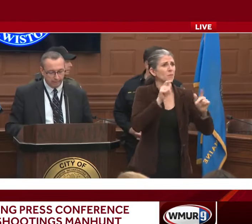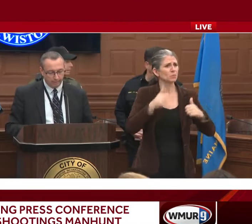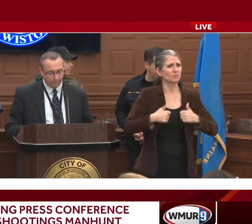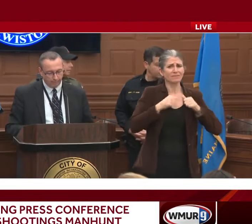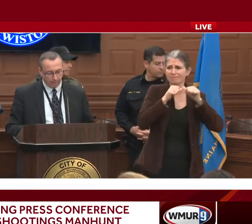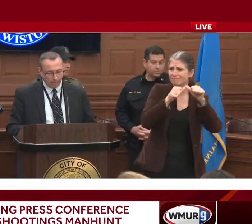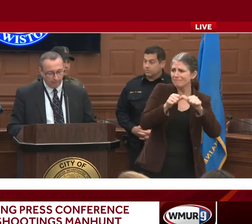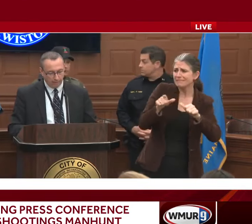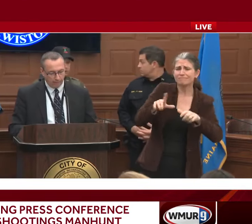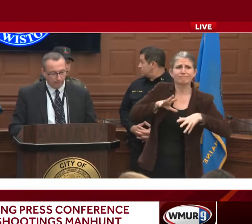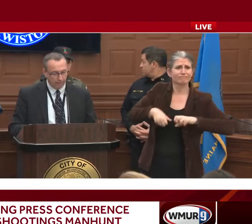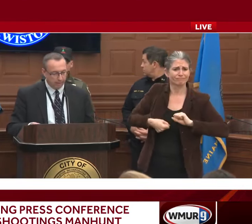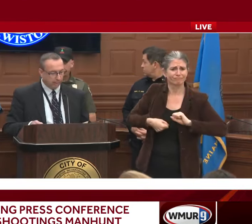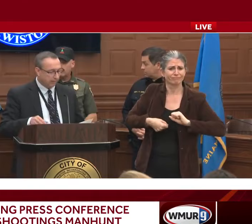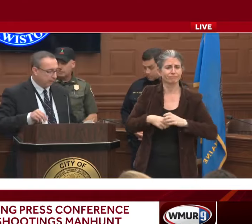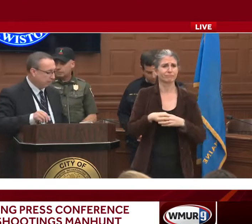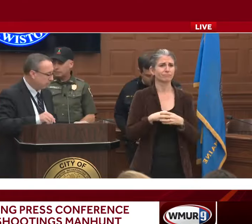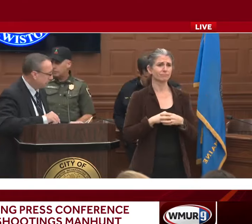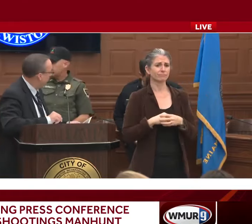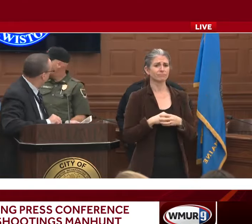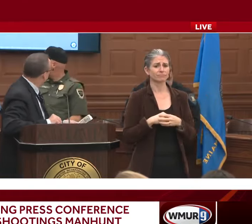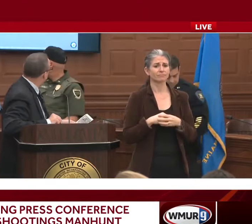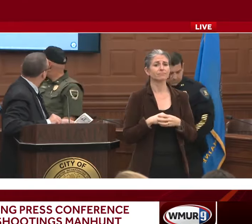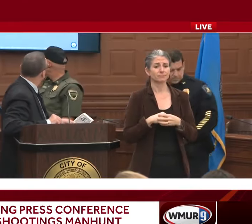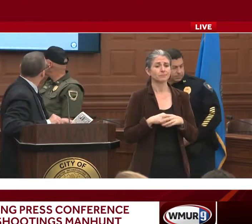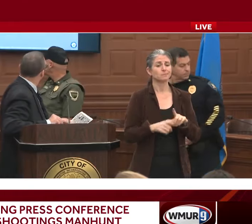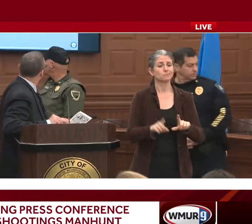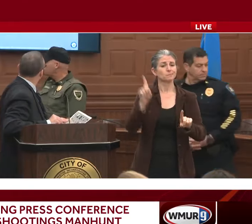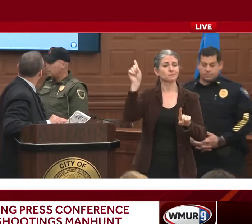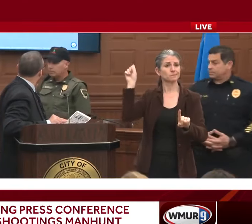behind us here on the screen.